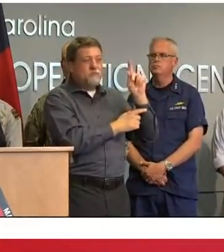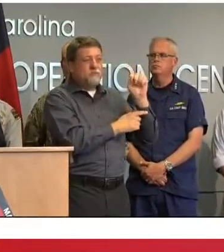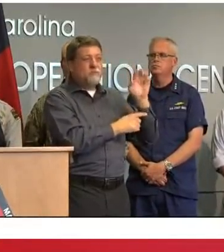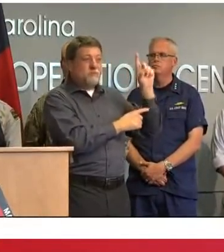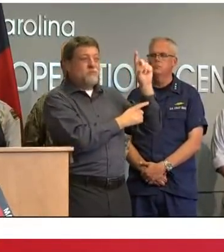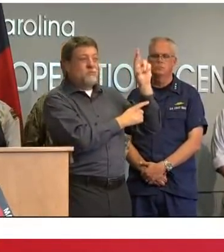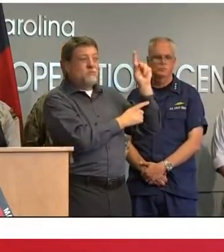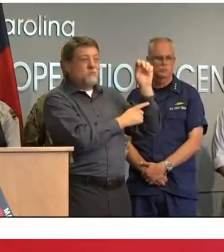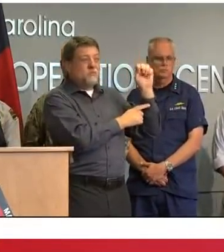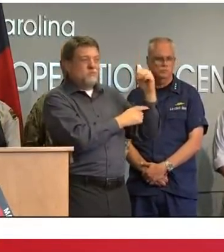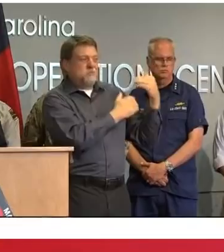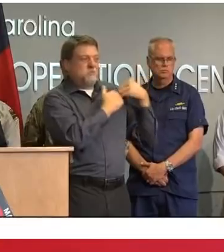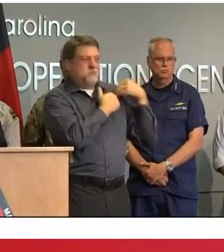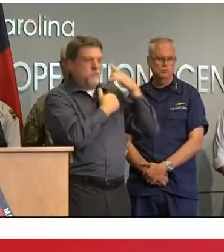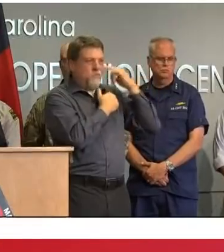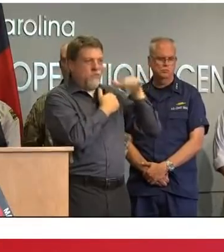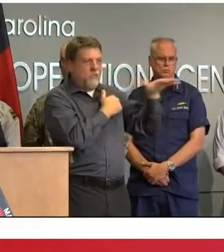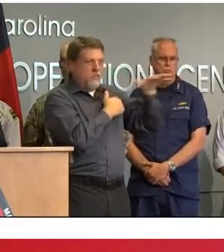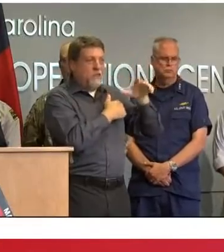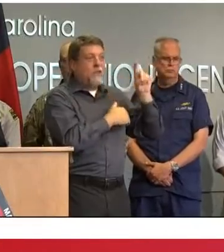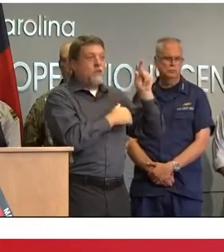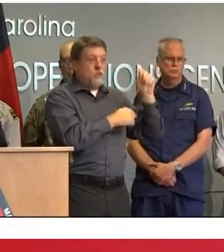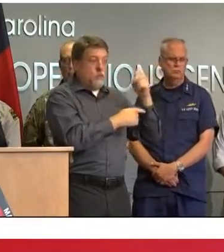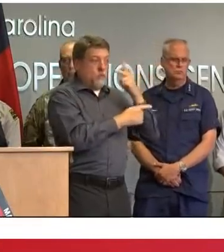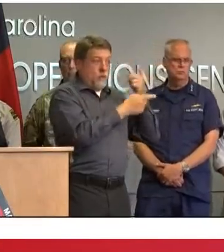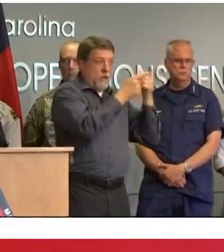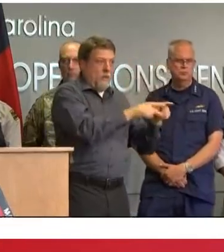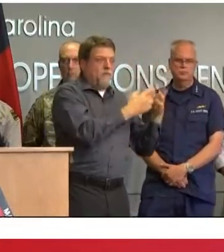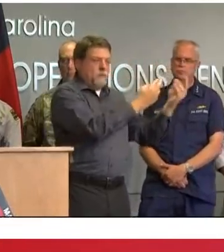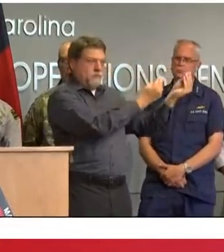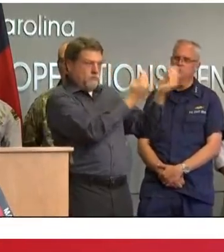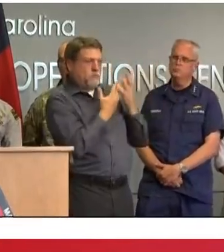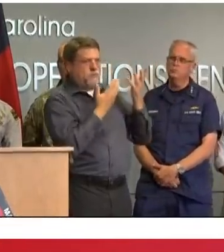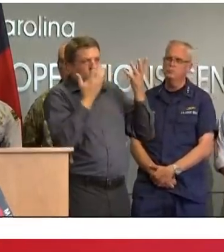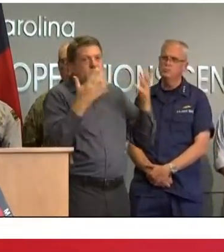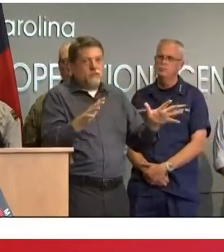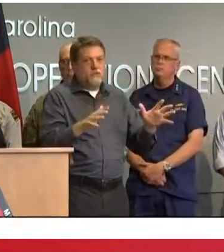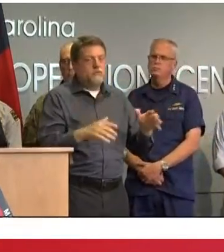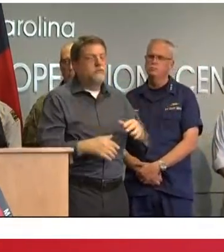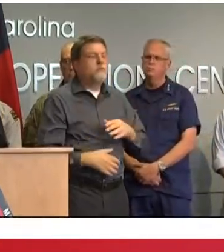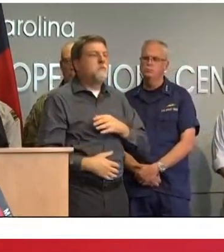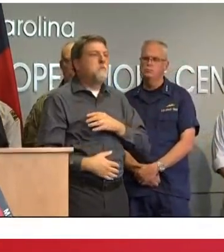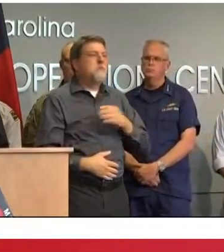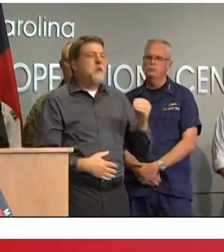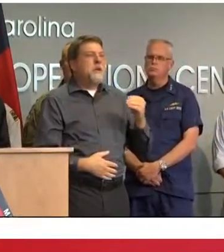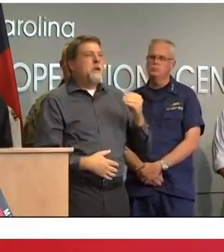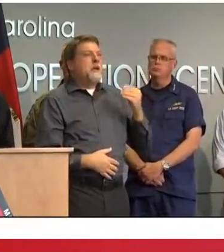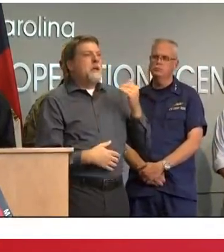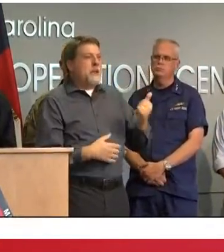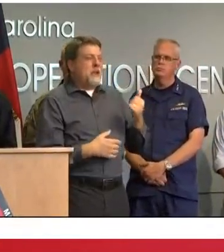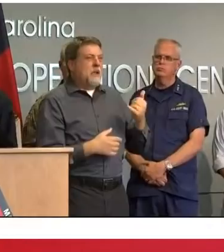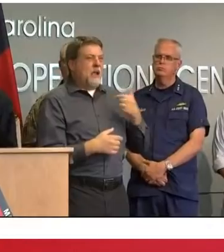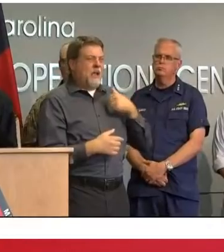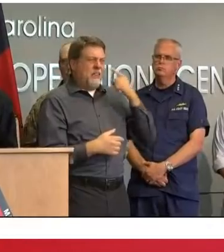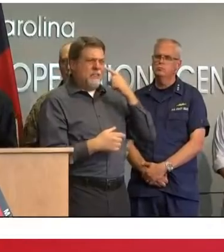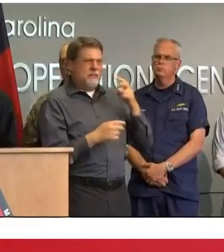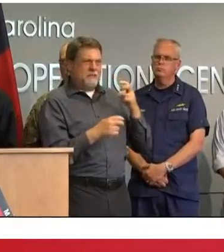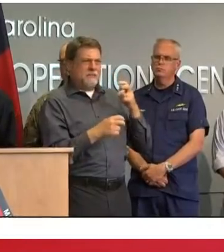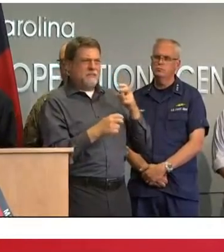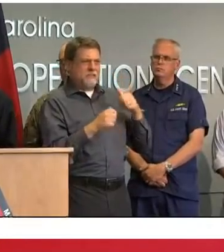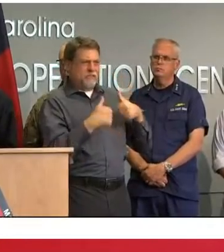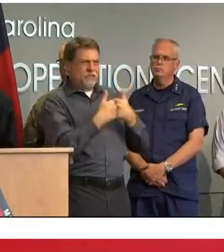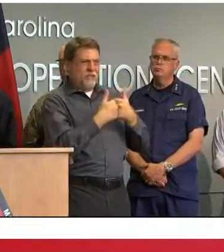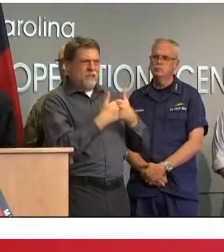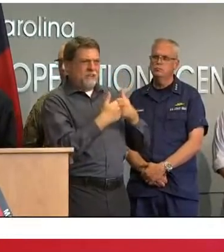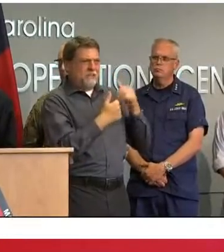reported it both to state and federal authorities and i think there's some issues now in get it actually getting to